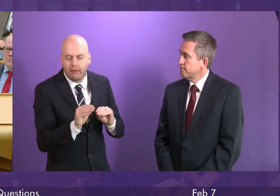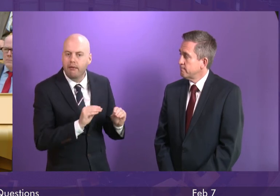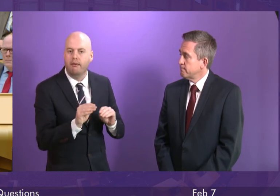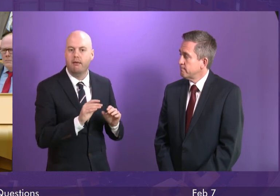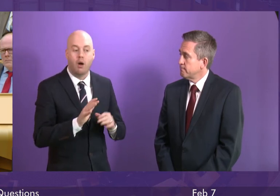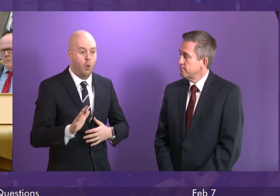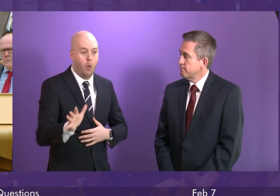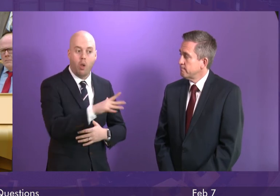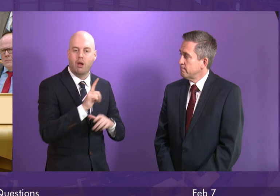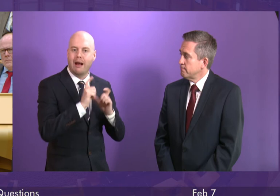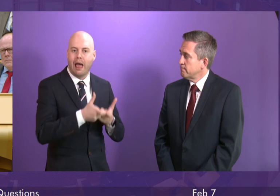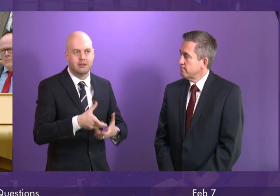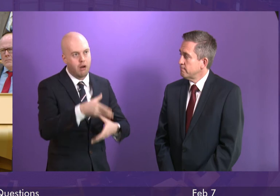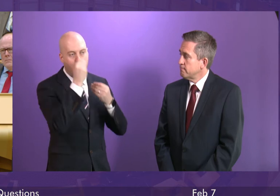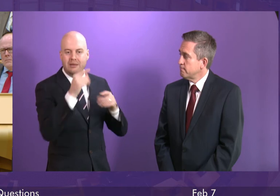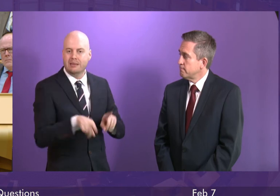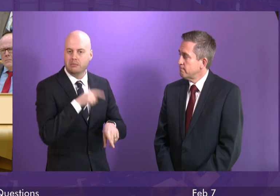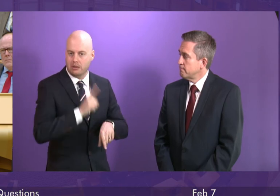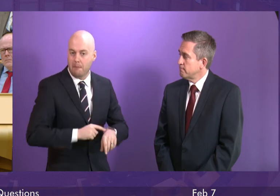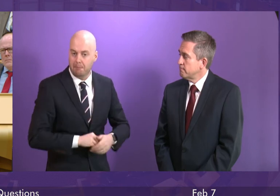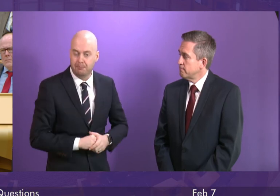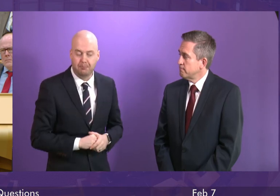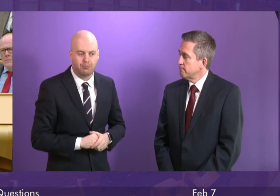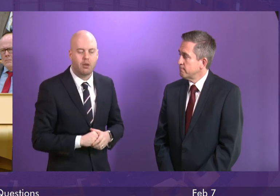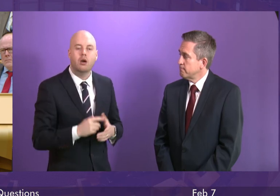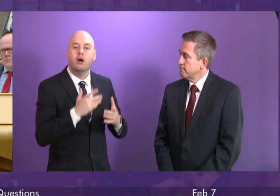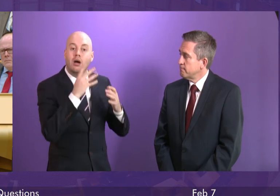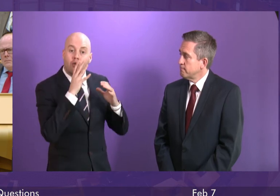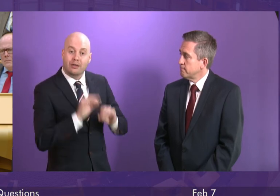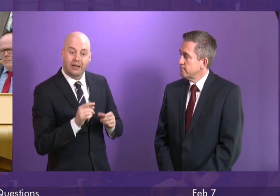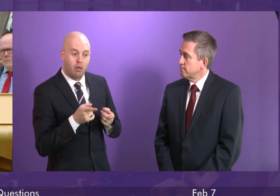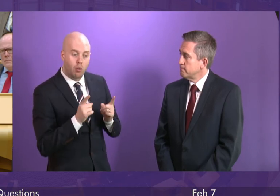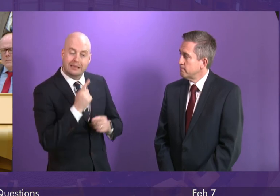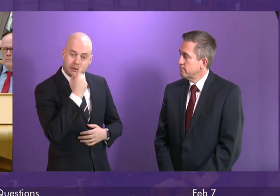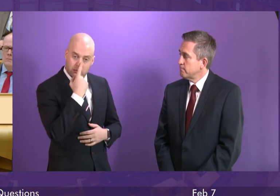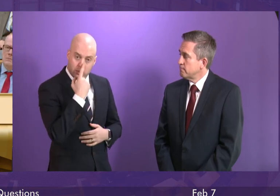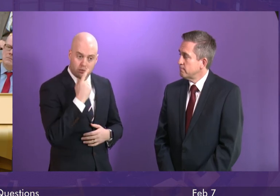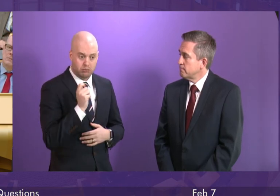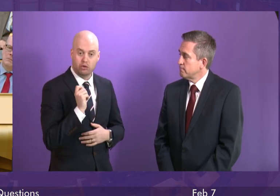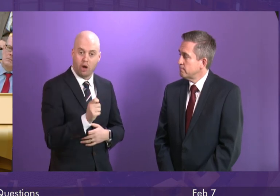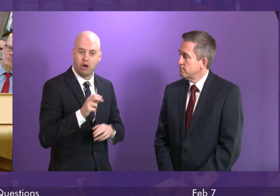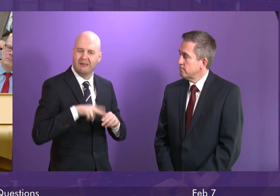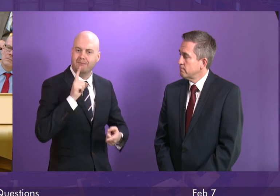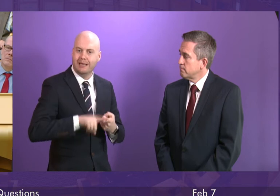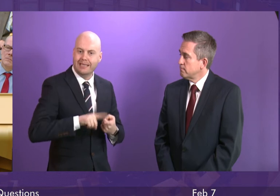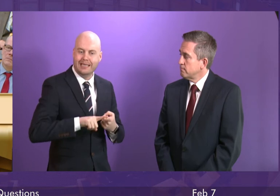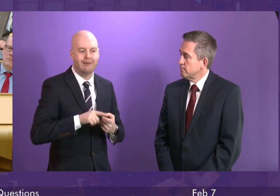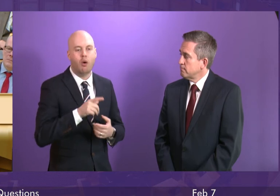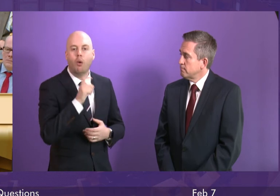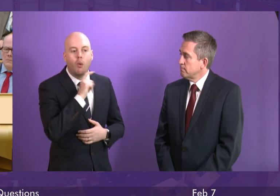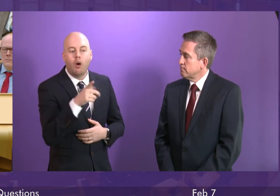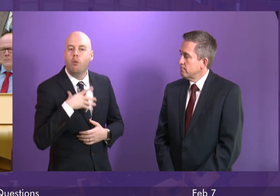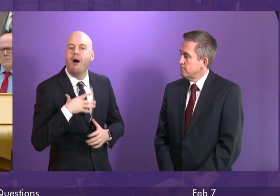whole class basis. An education authority may charge fees for the provision of instrumental tuition which is discretionary over and above this.